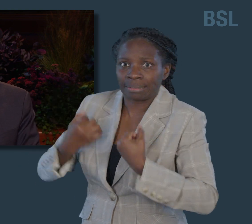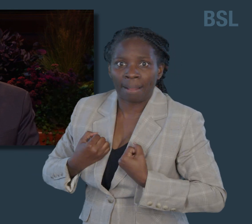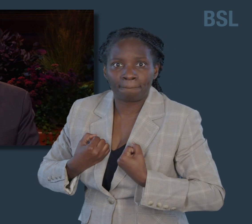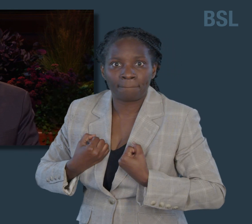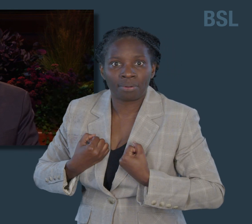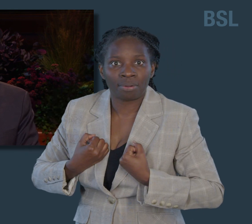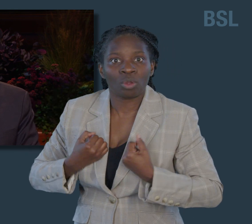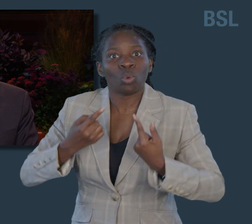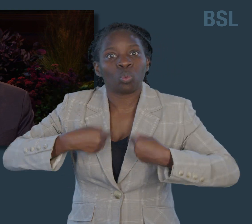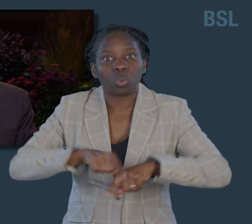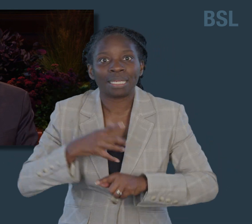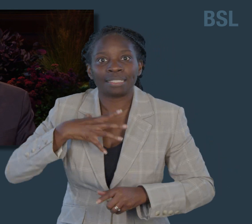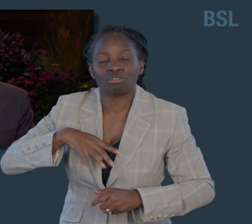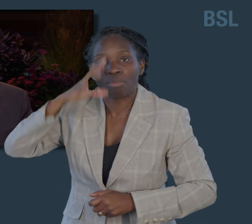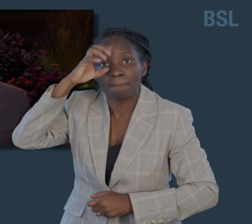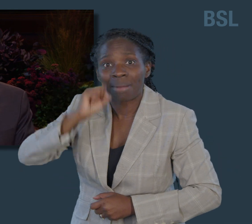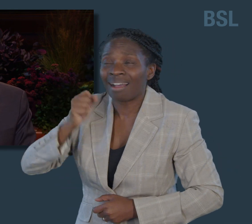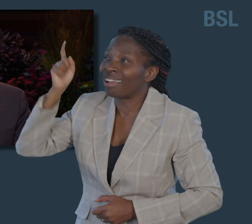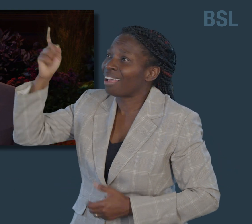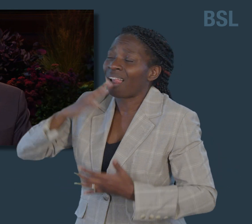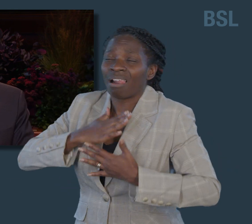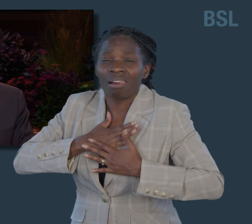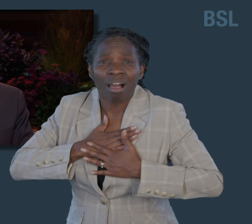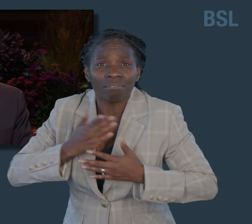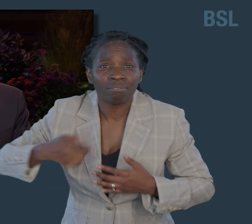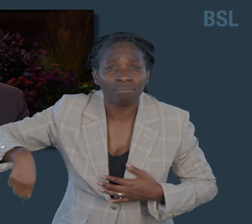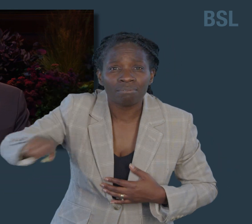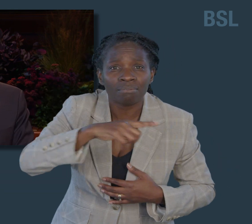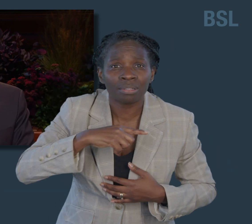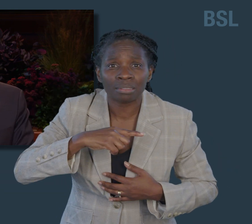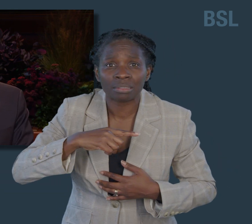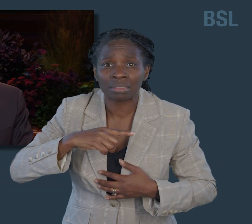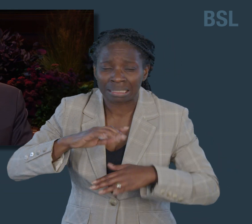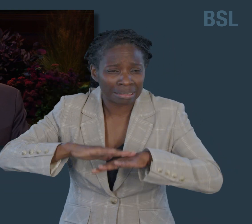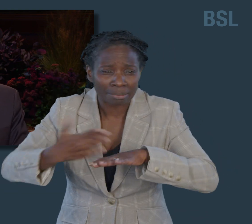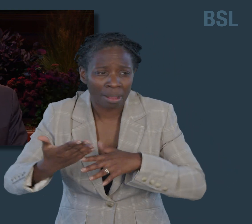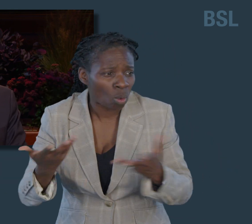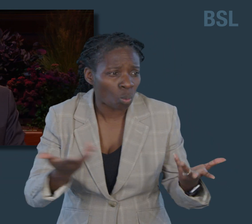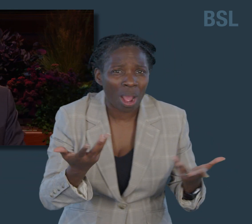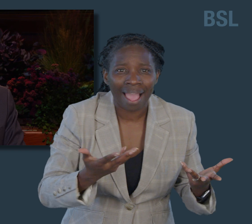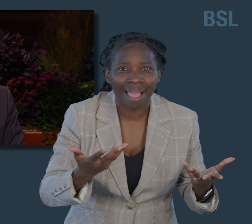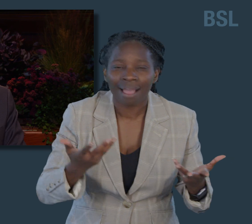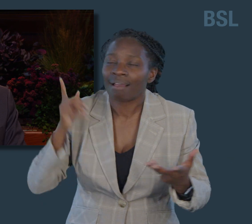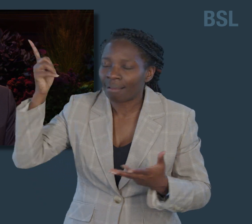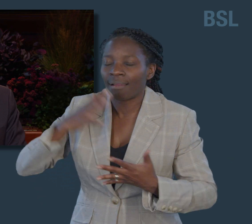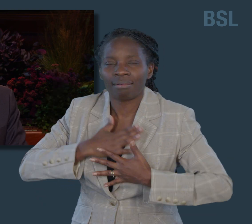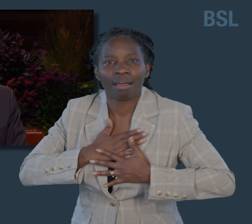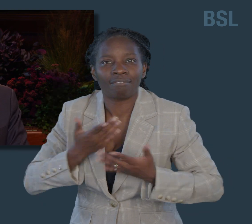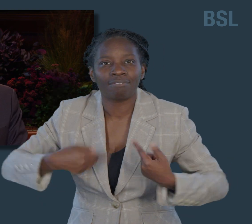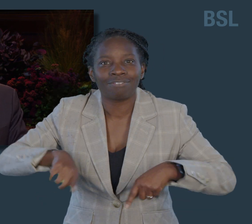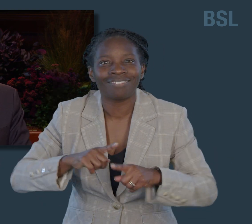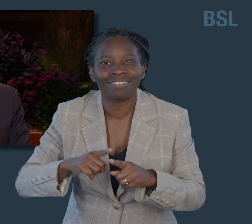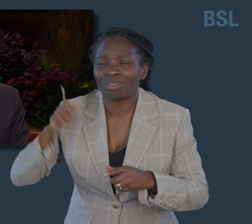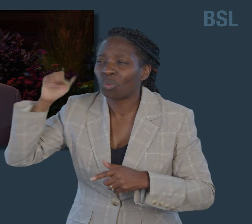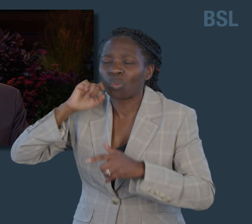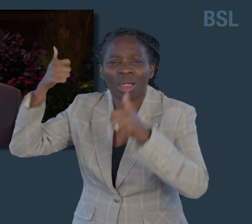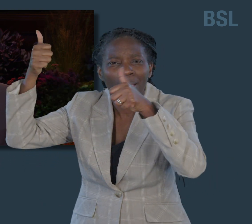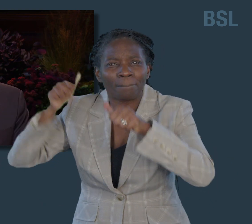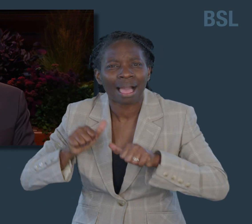as we are wherever we are, and He has something better for us. If we reach out to